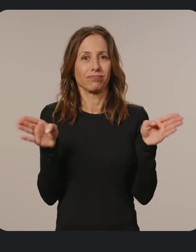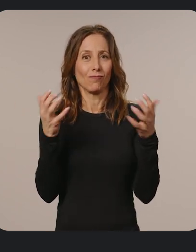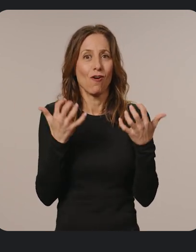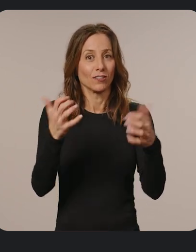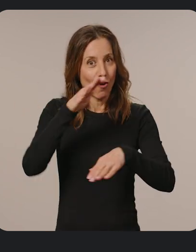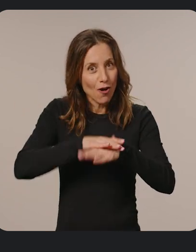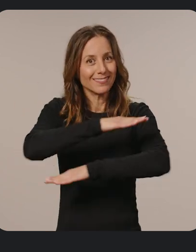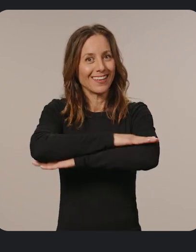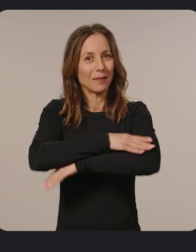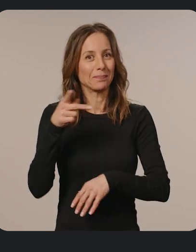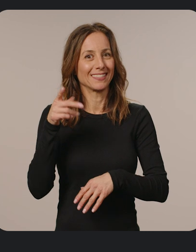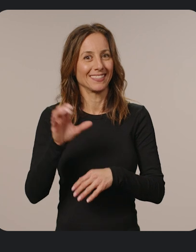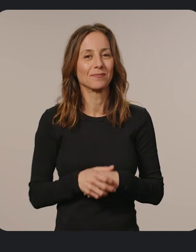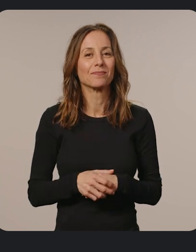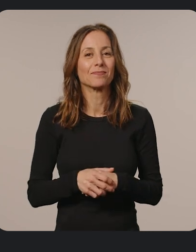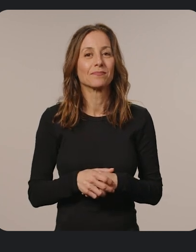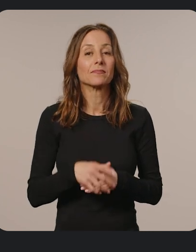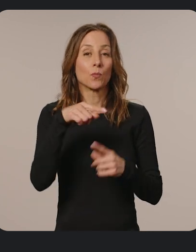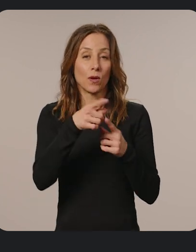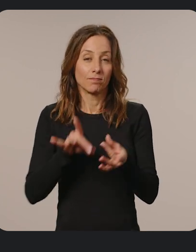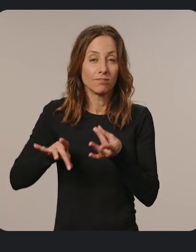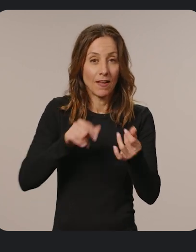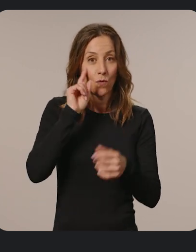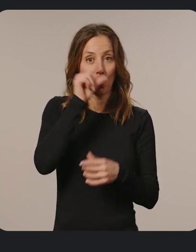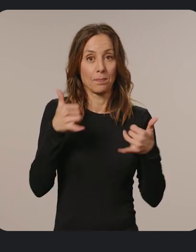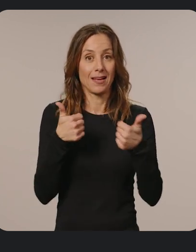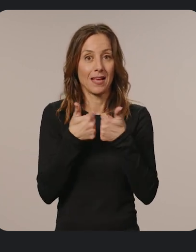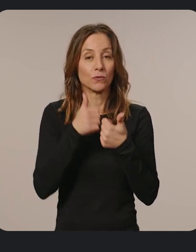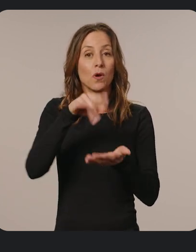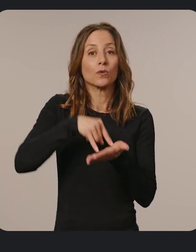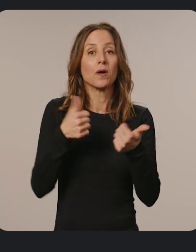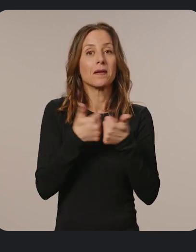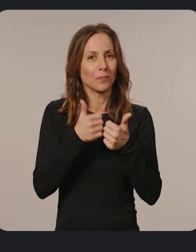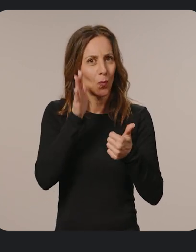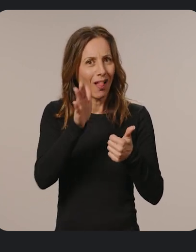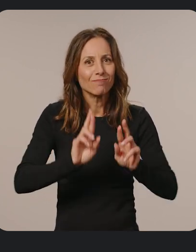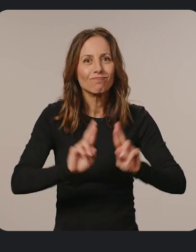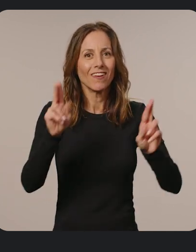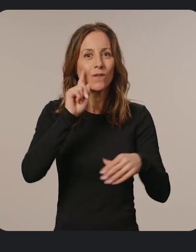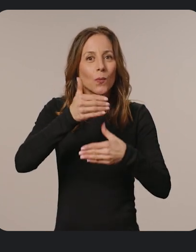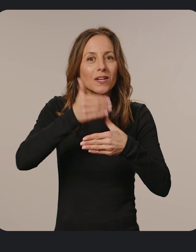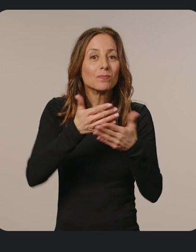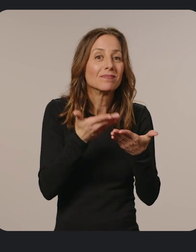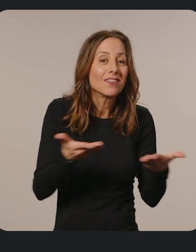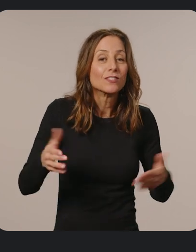audience on desktop PCs. When you optimize for Google Play Games, your Android game will be ready for Windows devices,